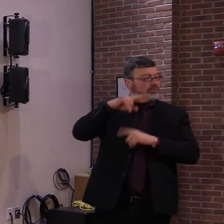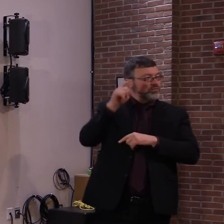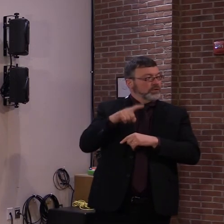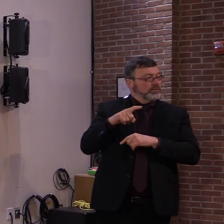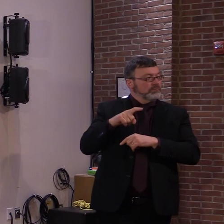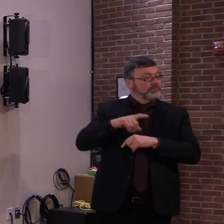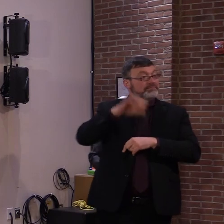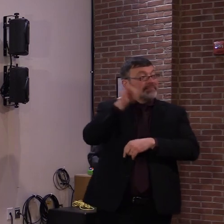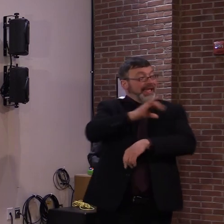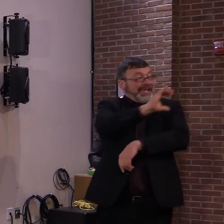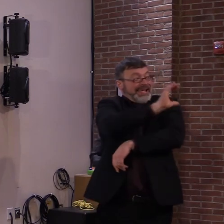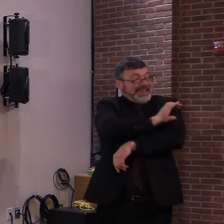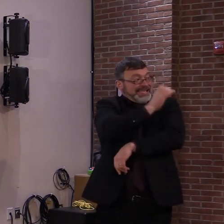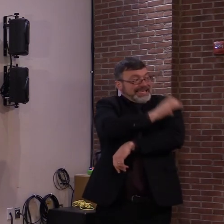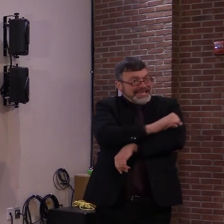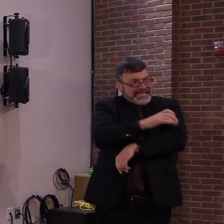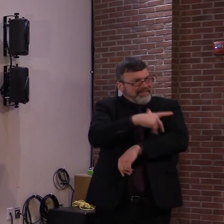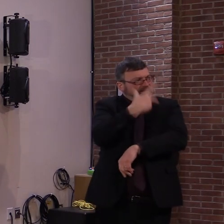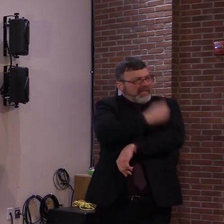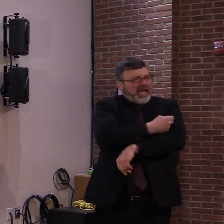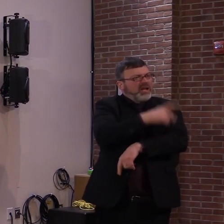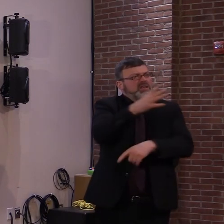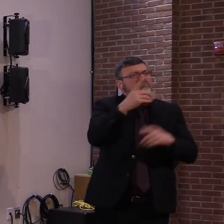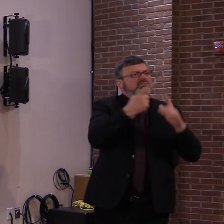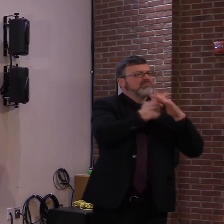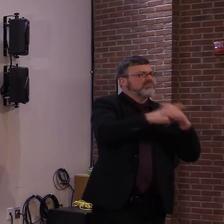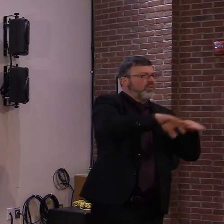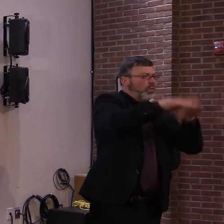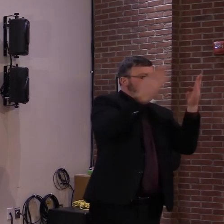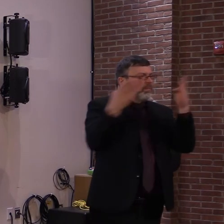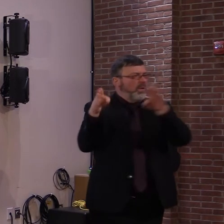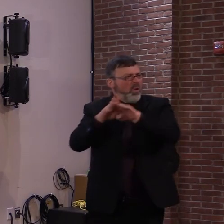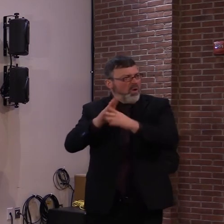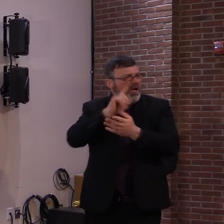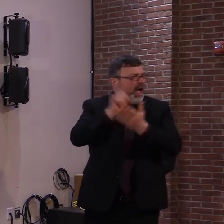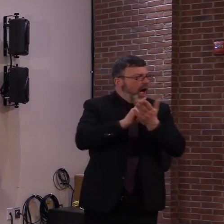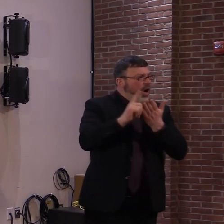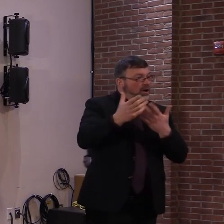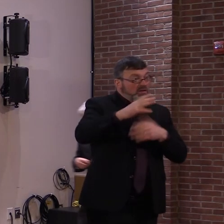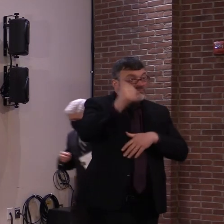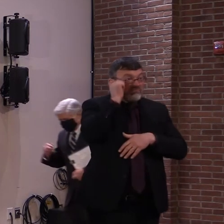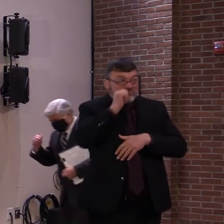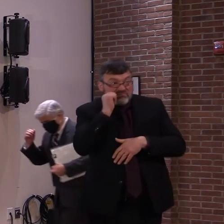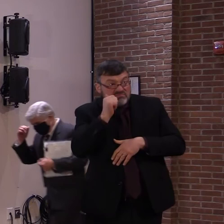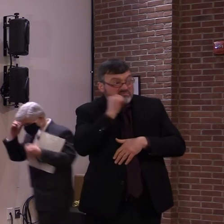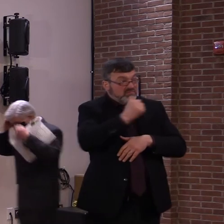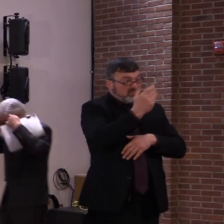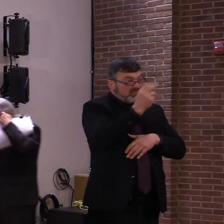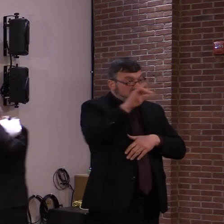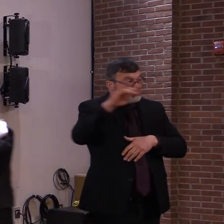up recently in terms of seven days a week, evening hours, or are they going to be more limited in their operations?